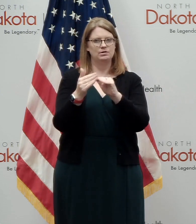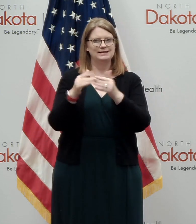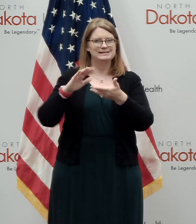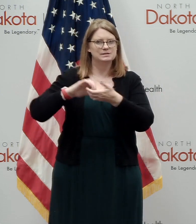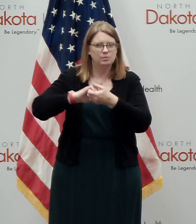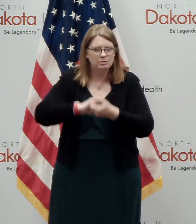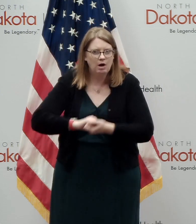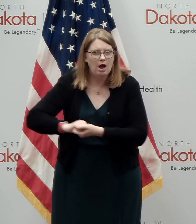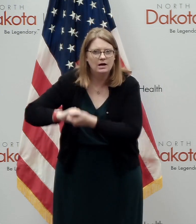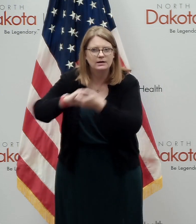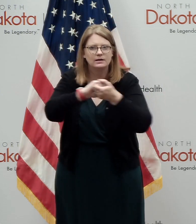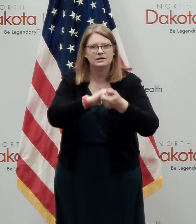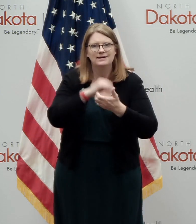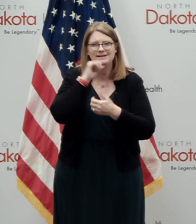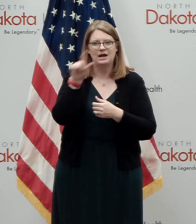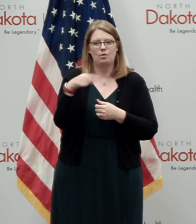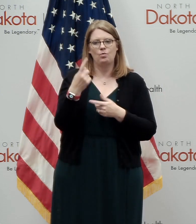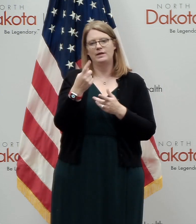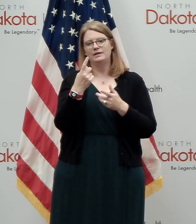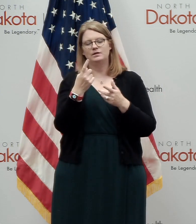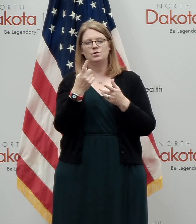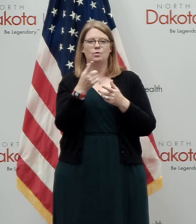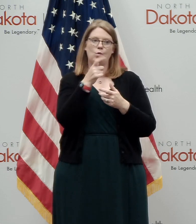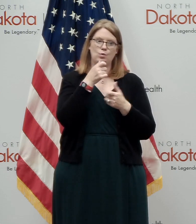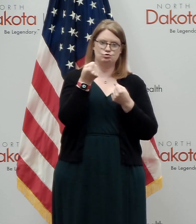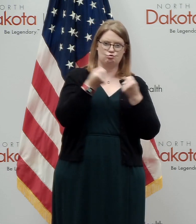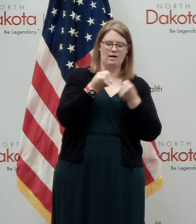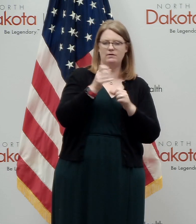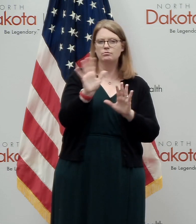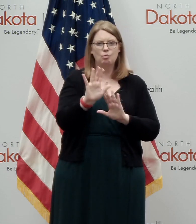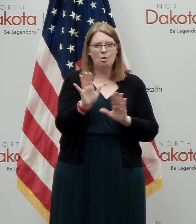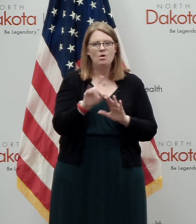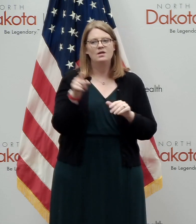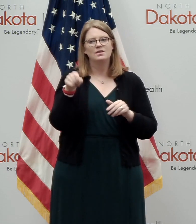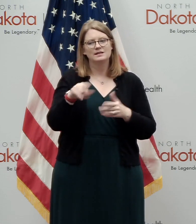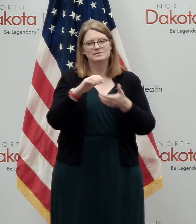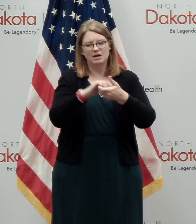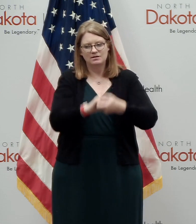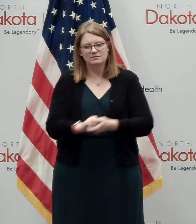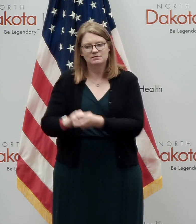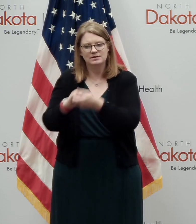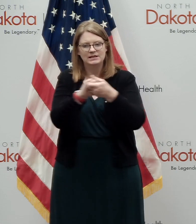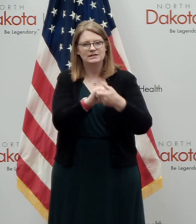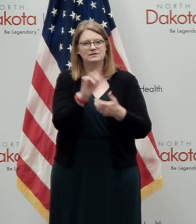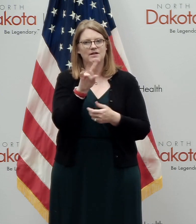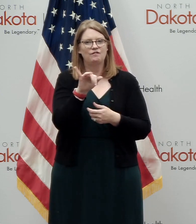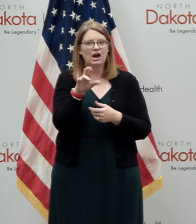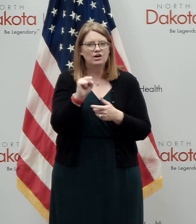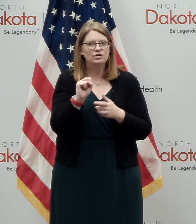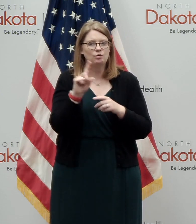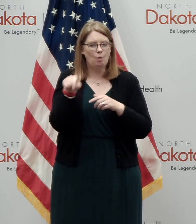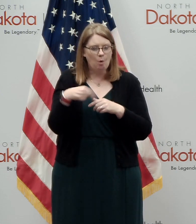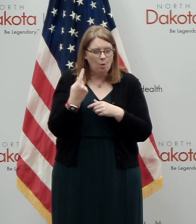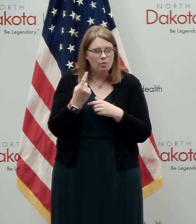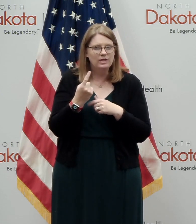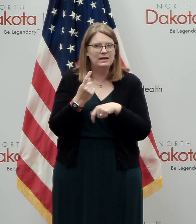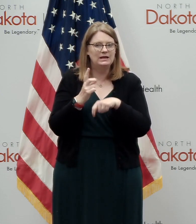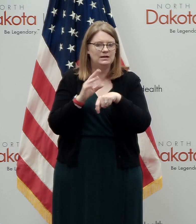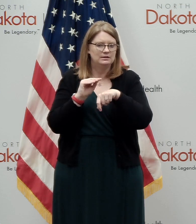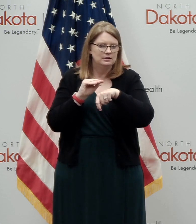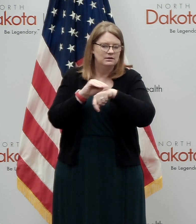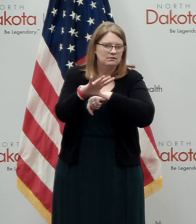It's not just about who's behind the wheel and who's moving. Uh, this is about a virus that can only live and only transport itself,